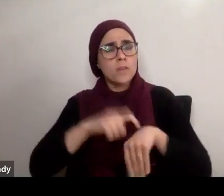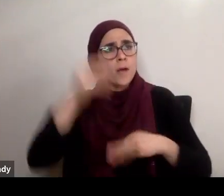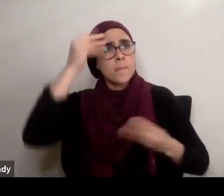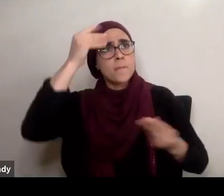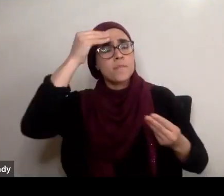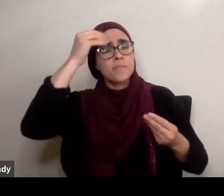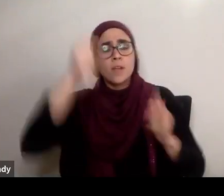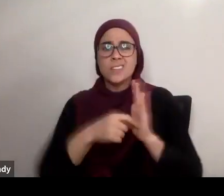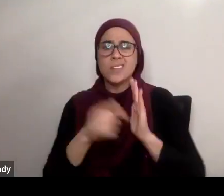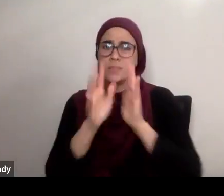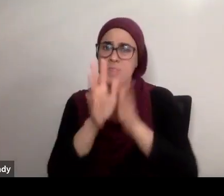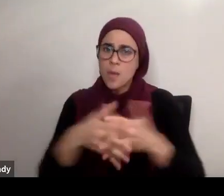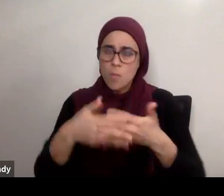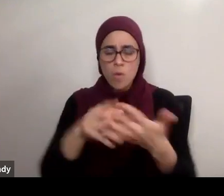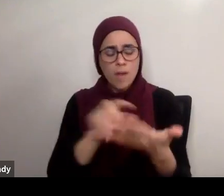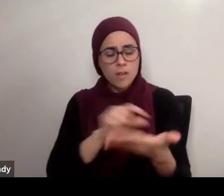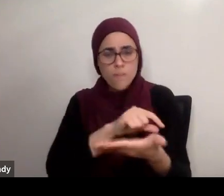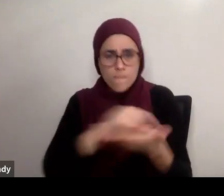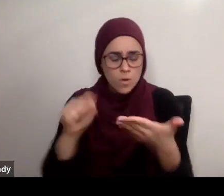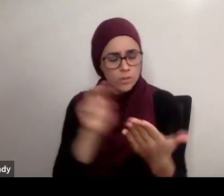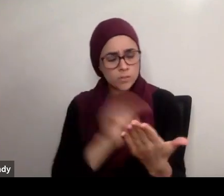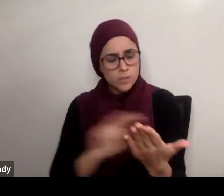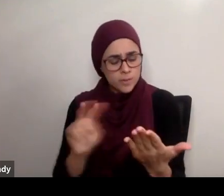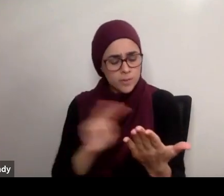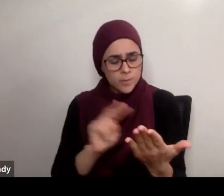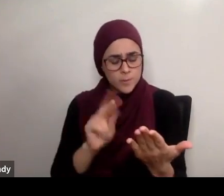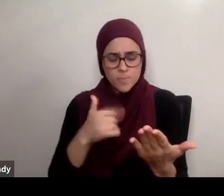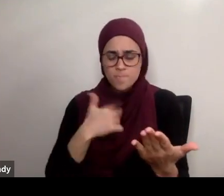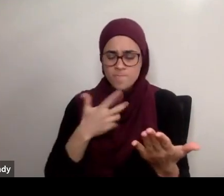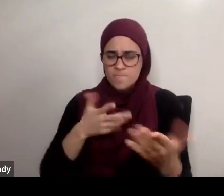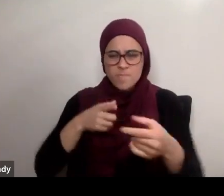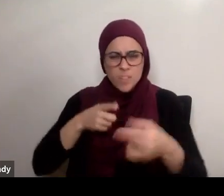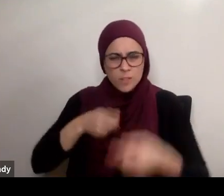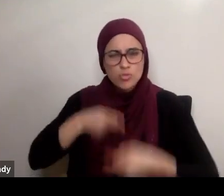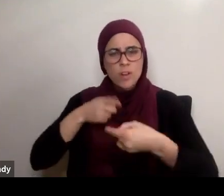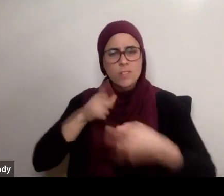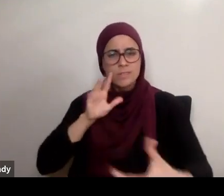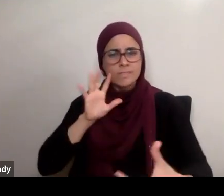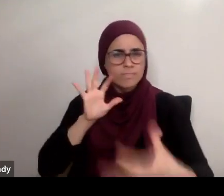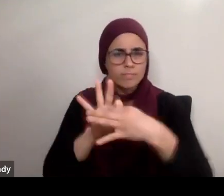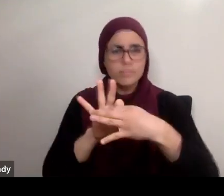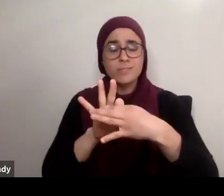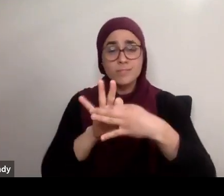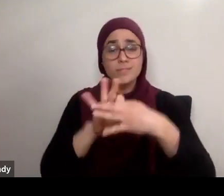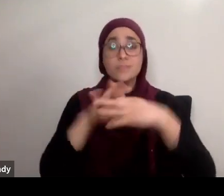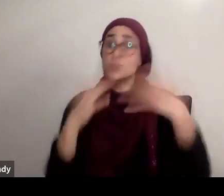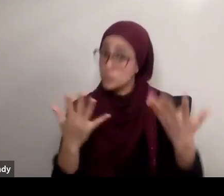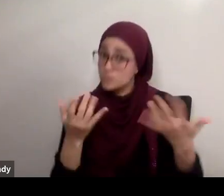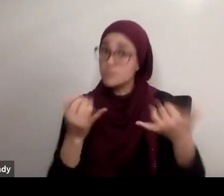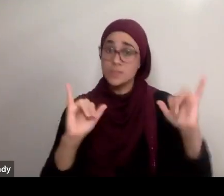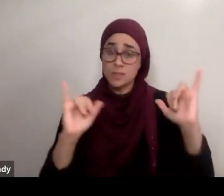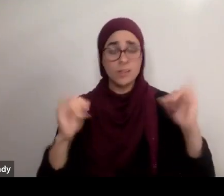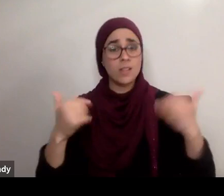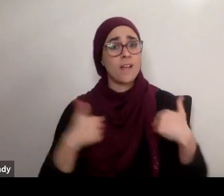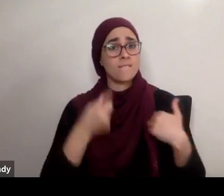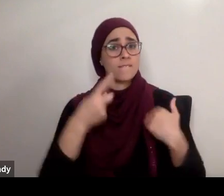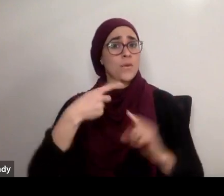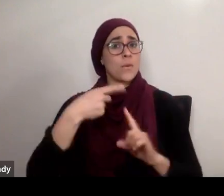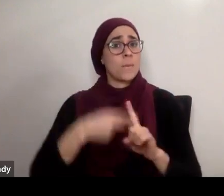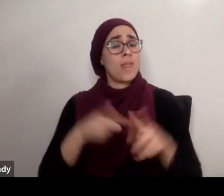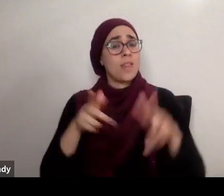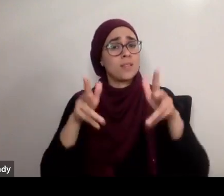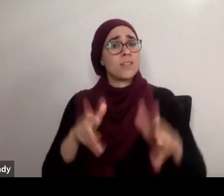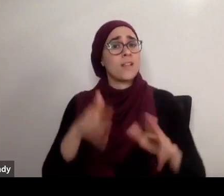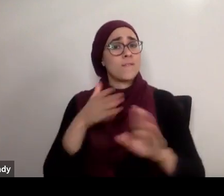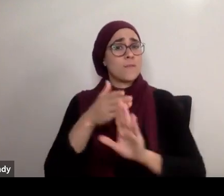connect, but I'm just struggling to make that leap to connect with the words. But we have a couple of months now, drawn closer and closer of